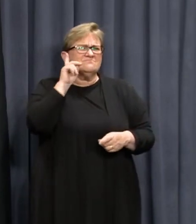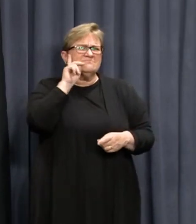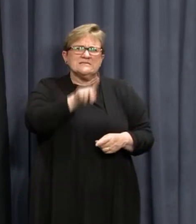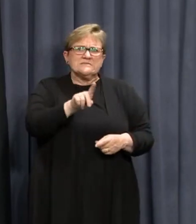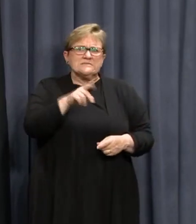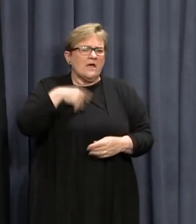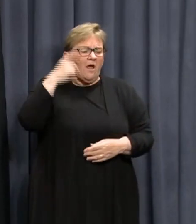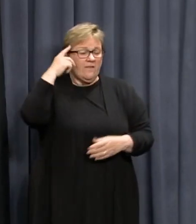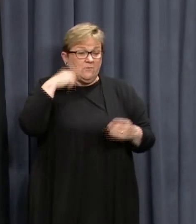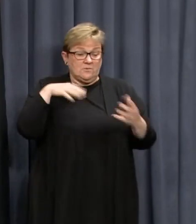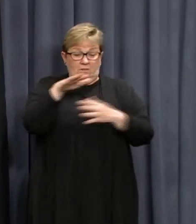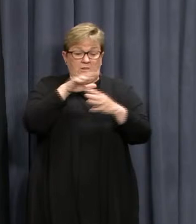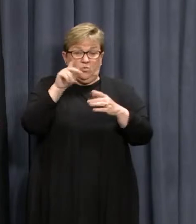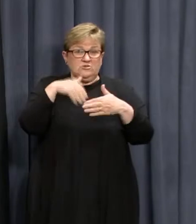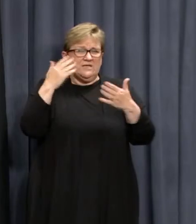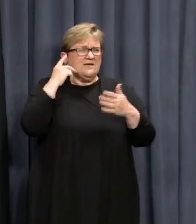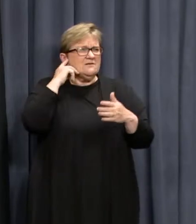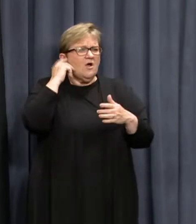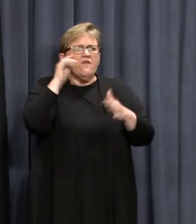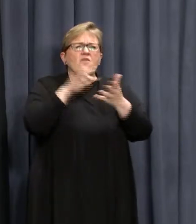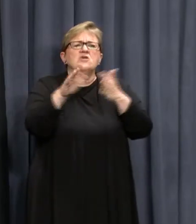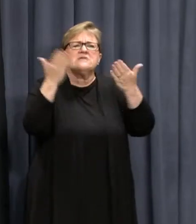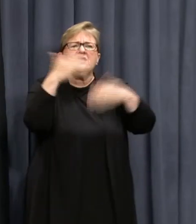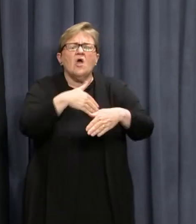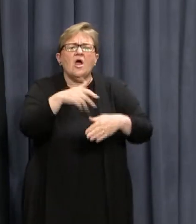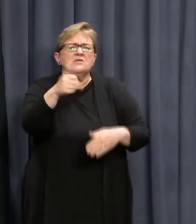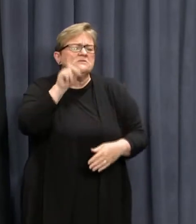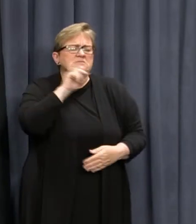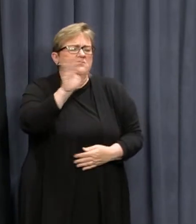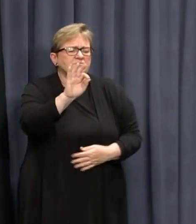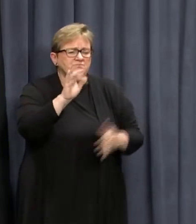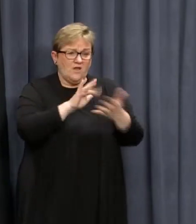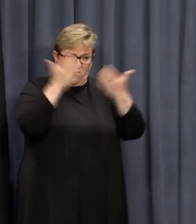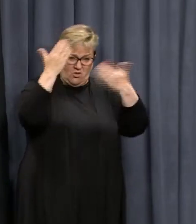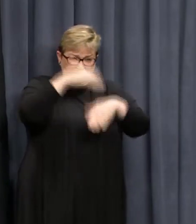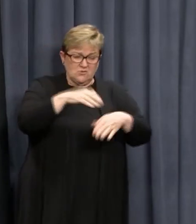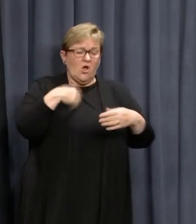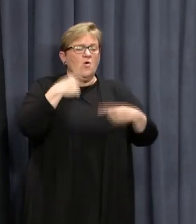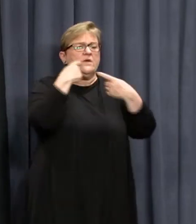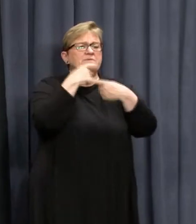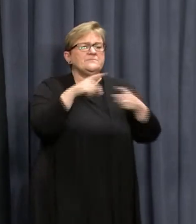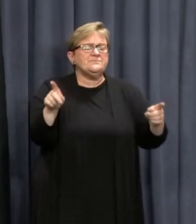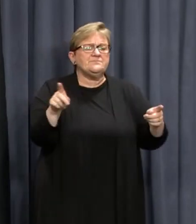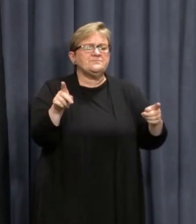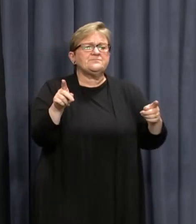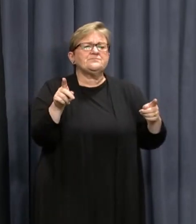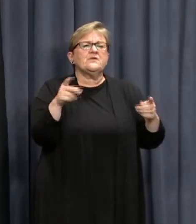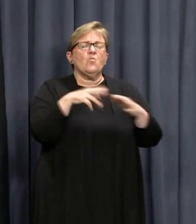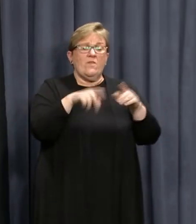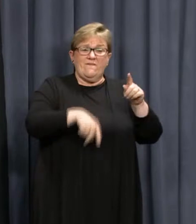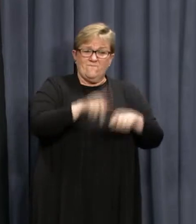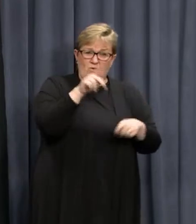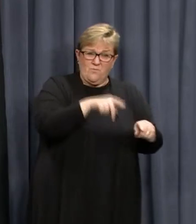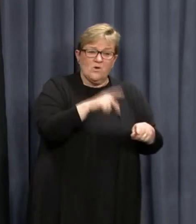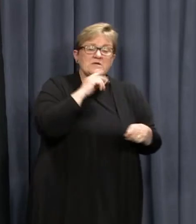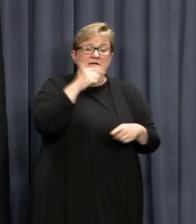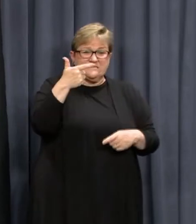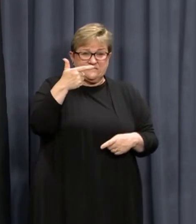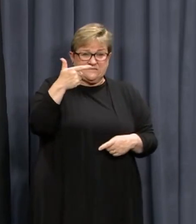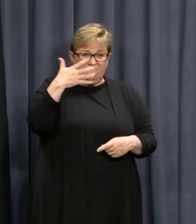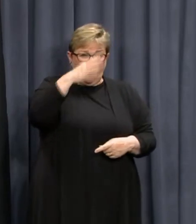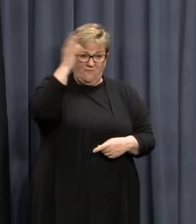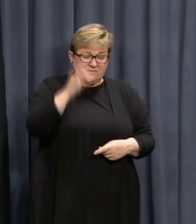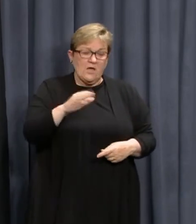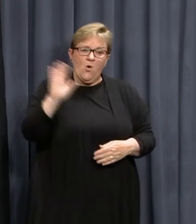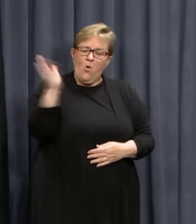I think it was yesterday or maybe it was Thursday night. Thursday night, we made the announcement with respect to the football, which is 75